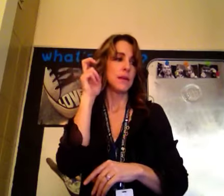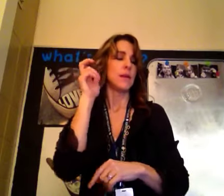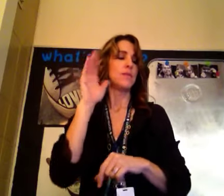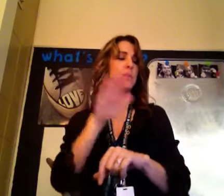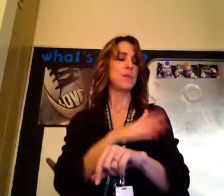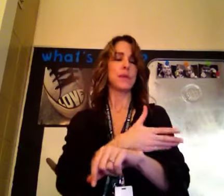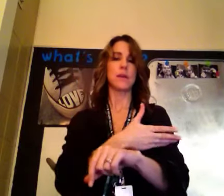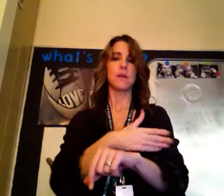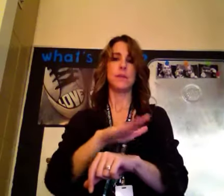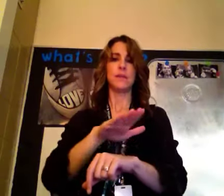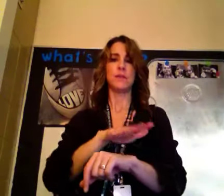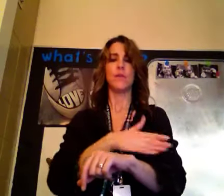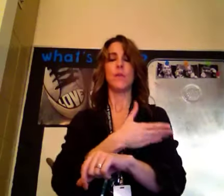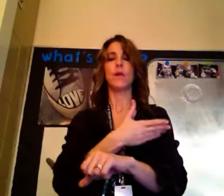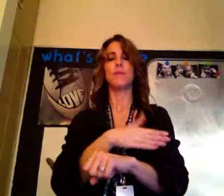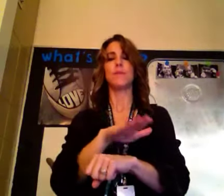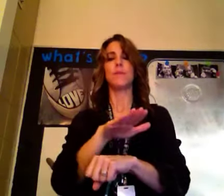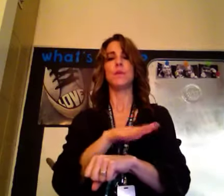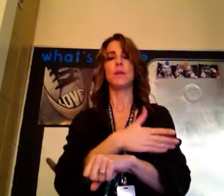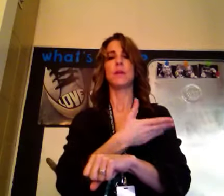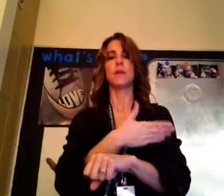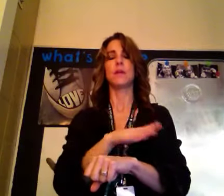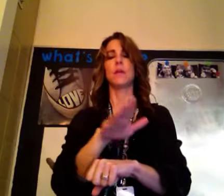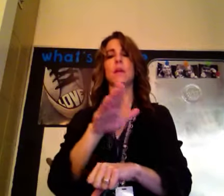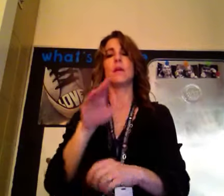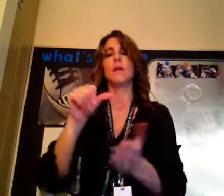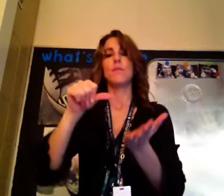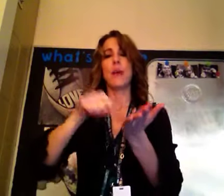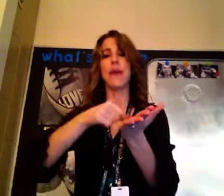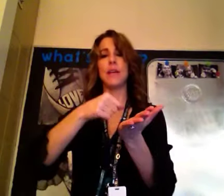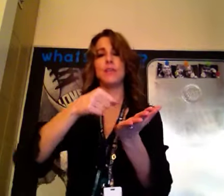Music, we did this before, music. Page,